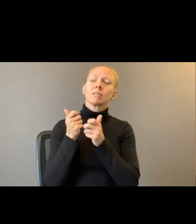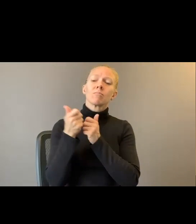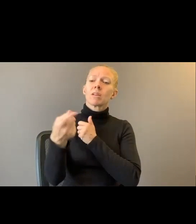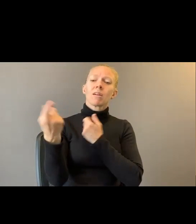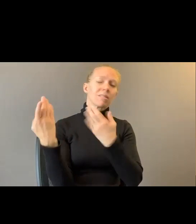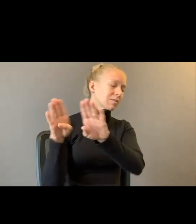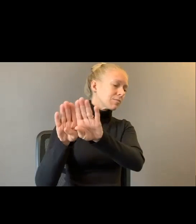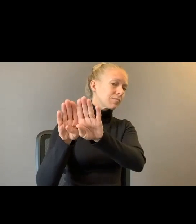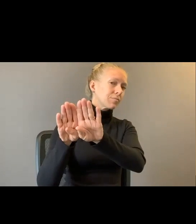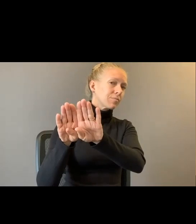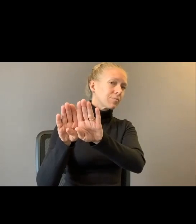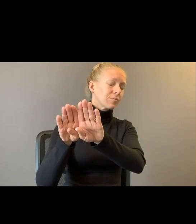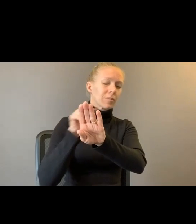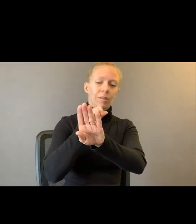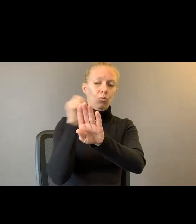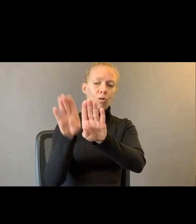won't move again.